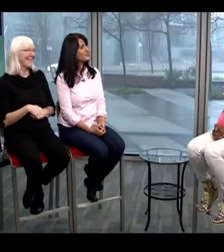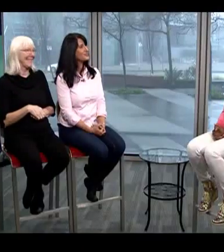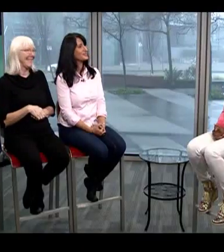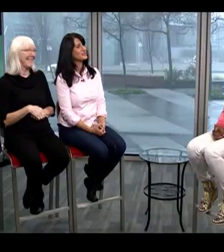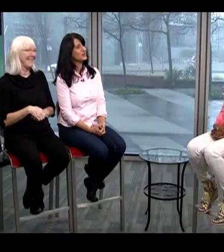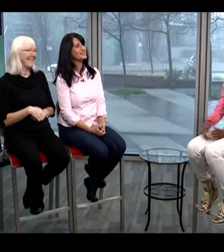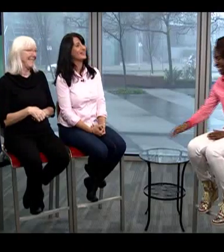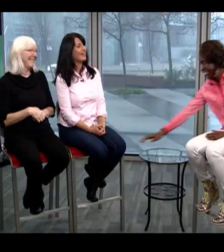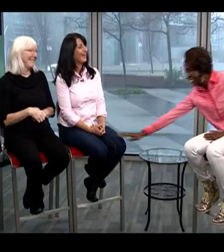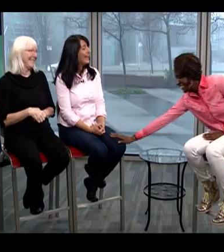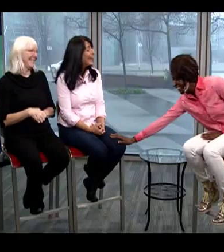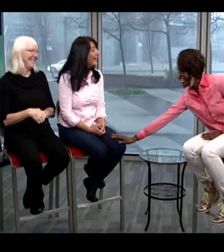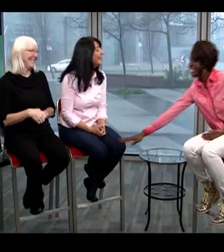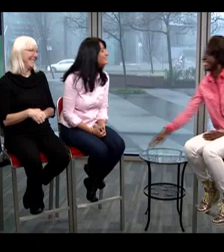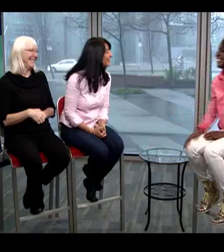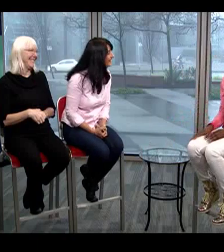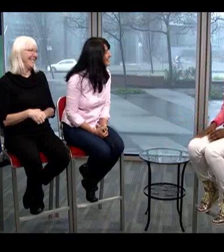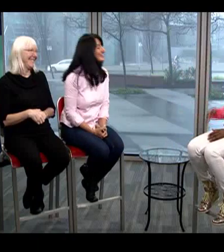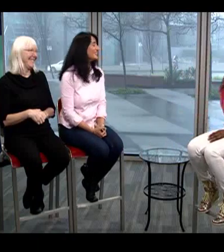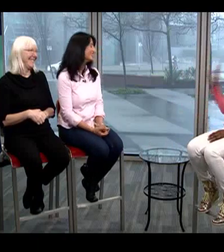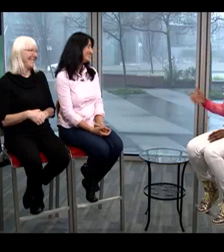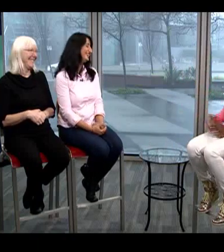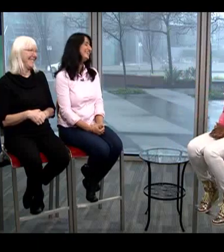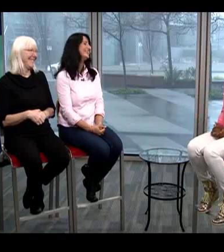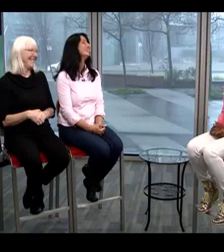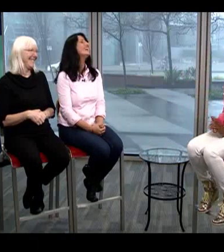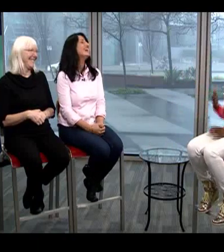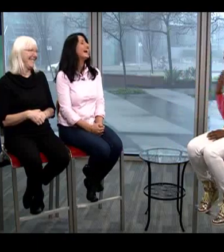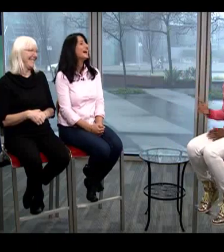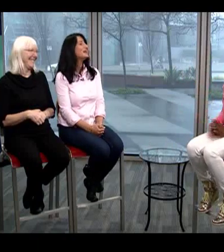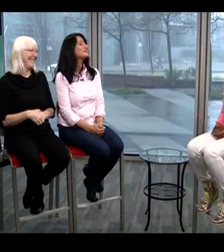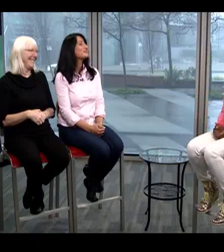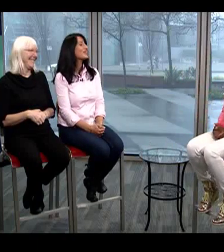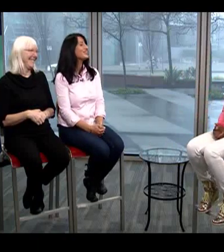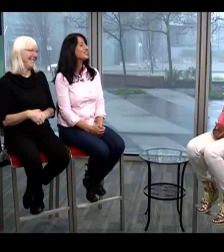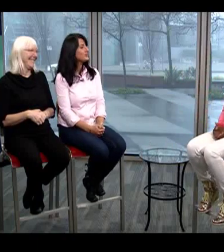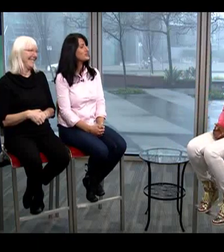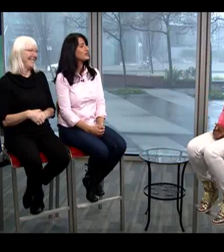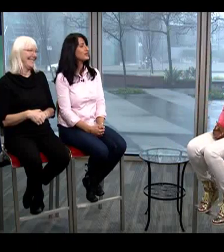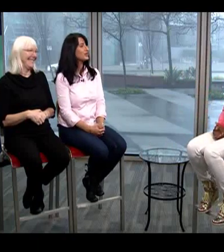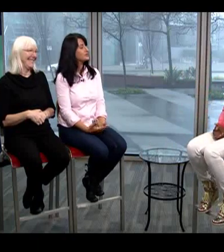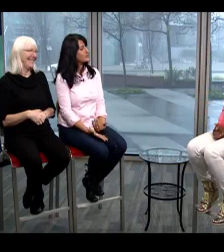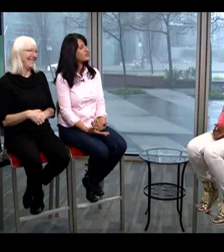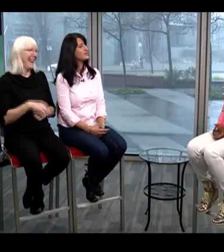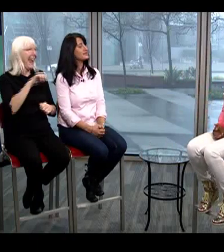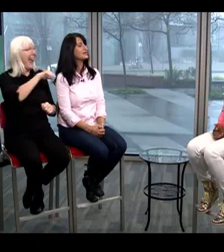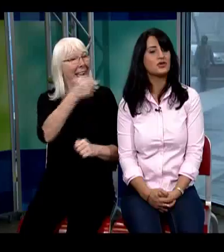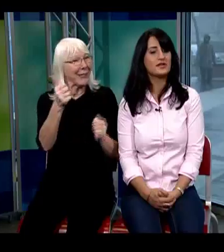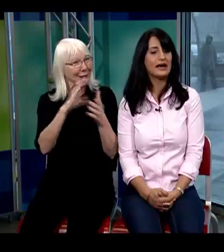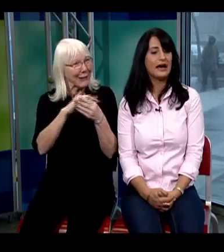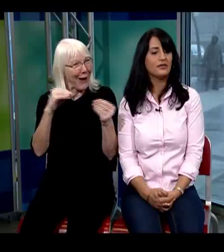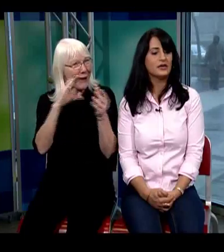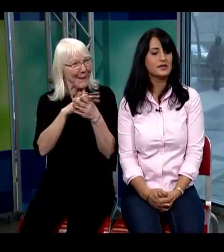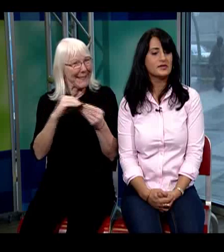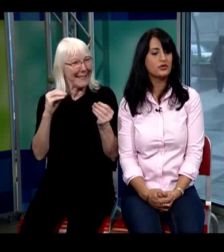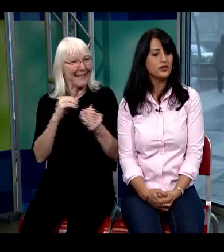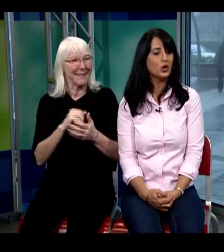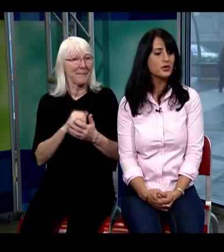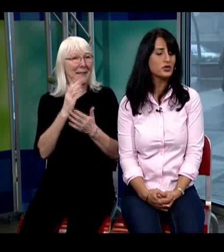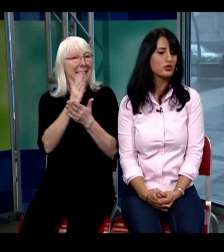stories that I thank you thank you thank you thanks the other story some other success stories I have is through the open door